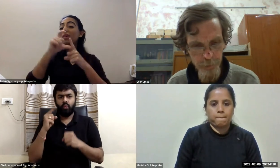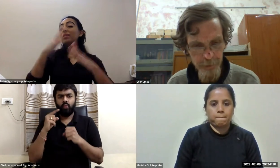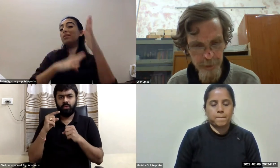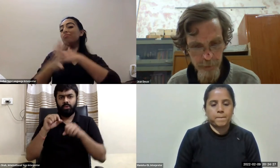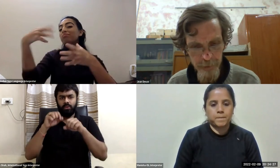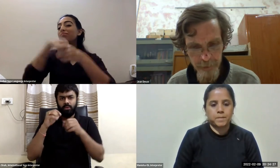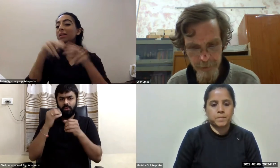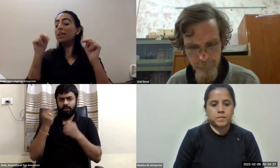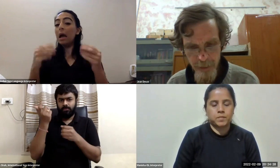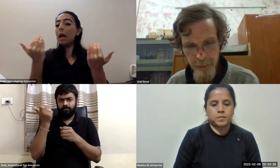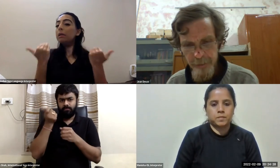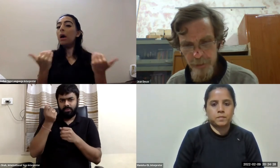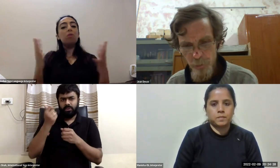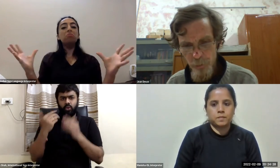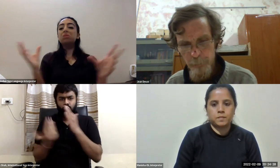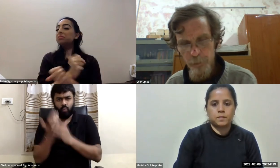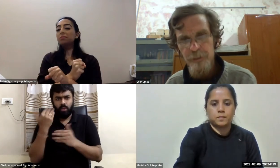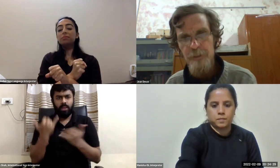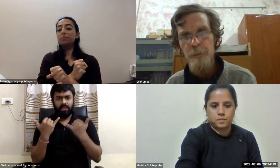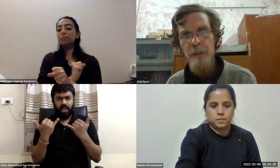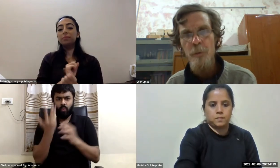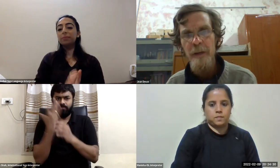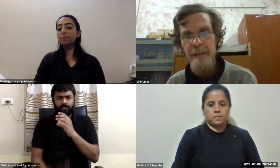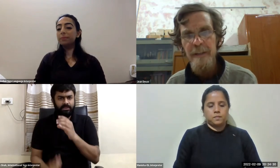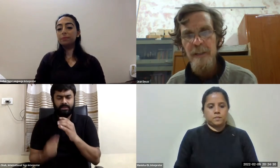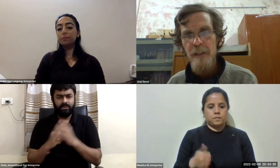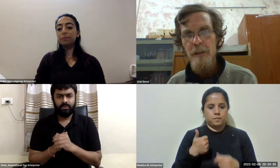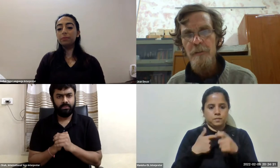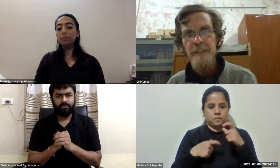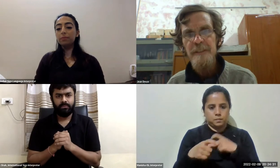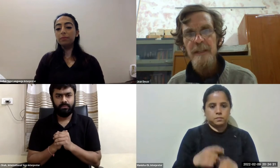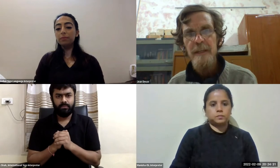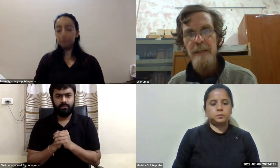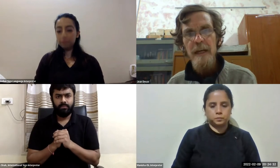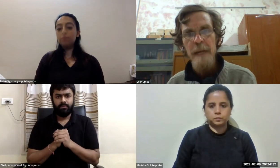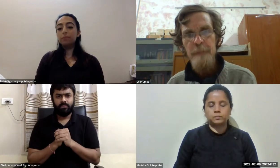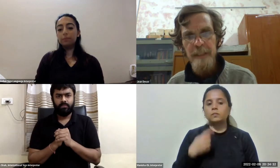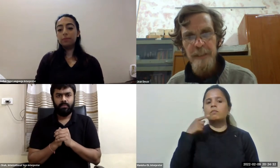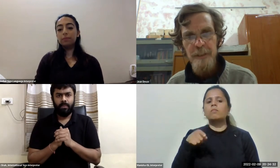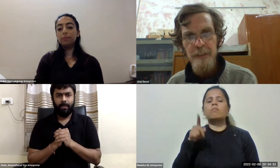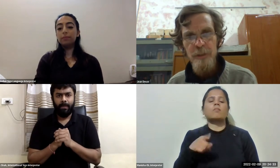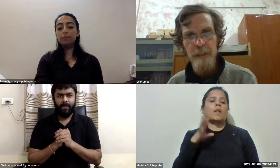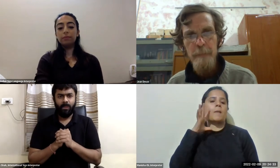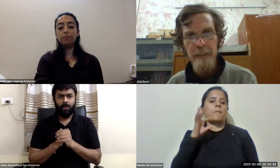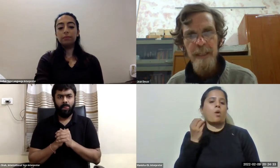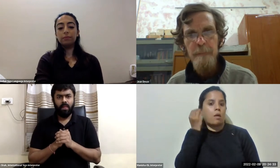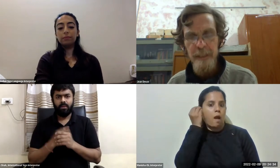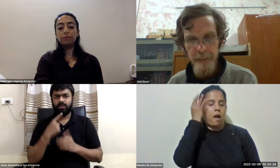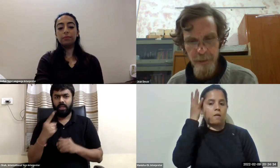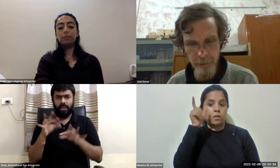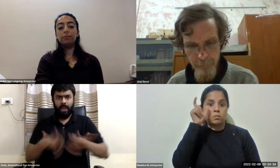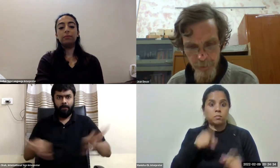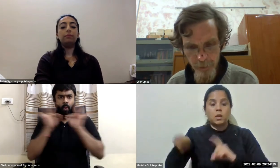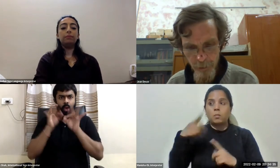persons with disabilities i think it's quite important to be aware of this abdication or impending